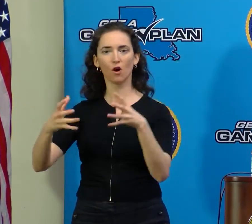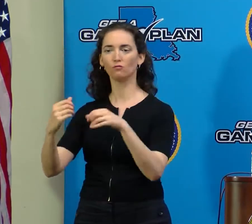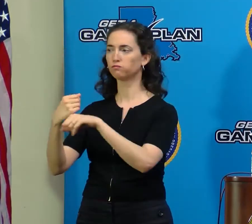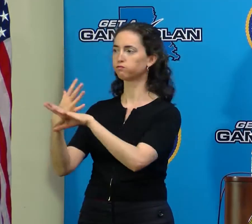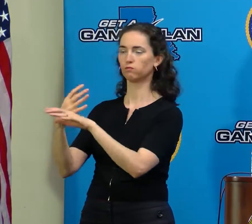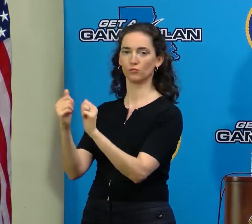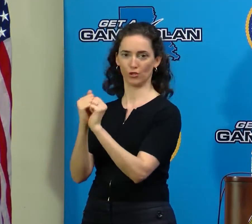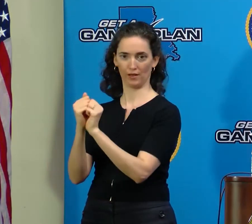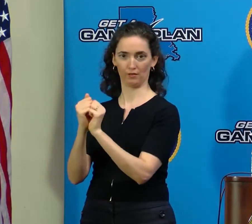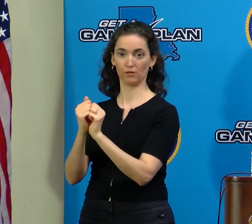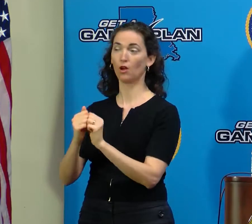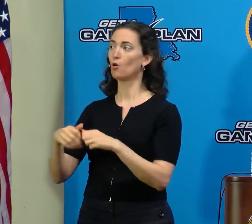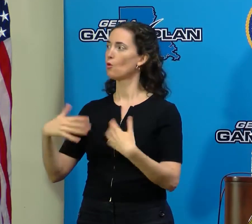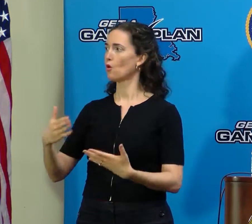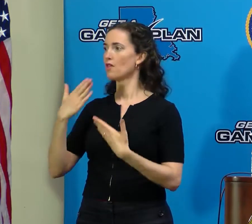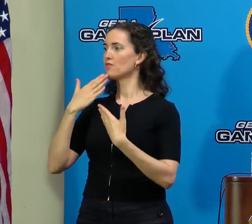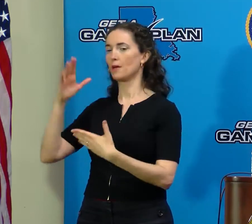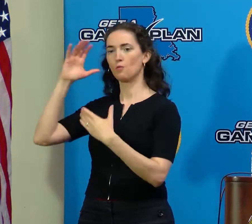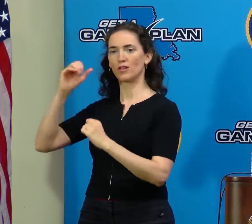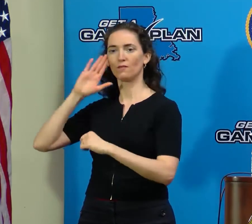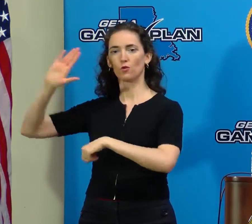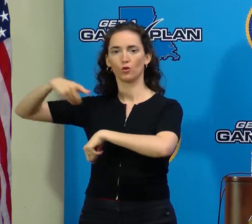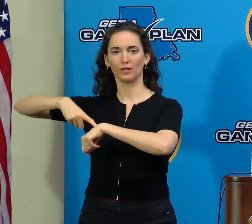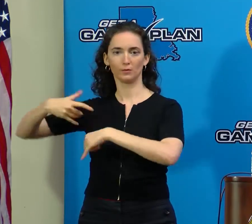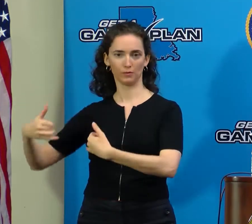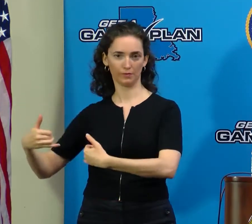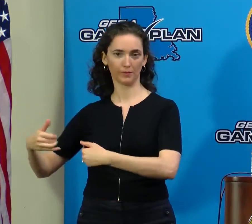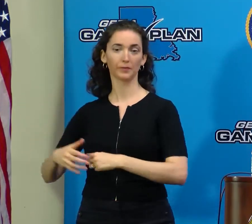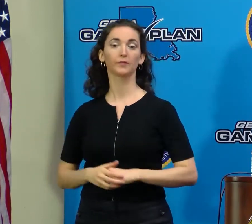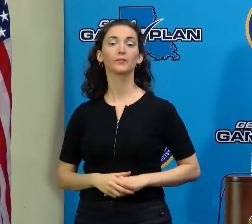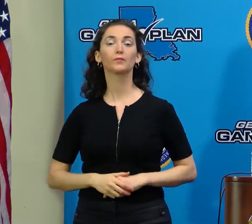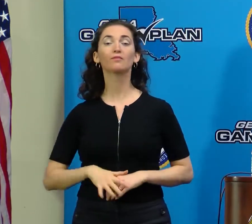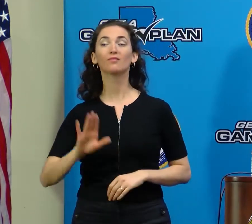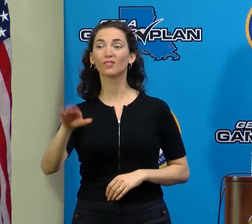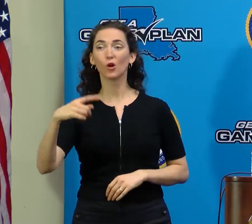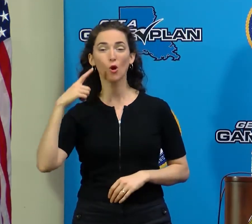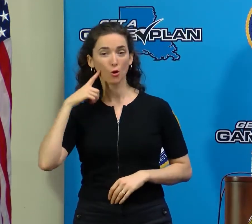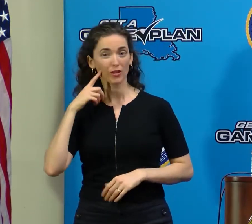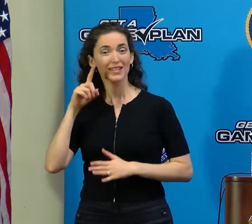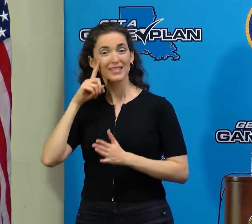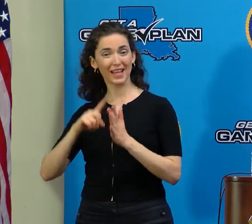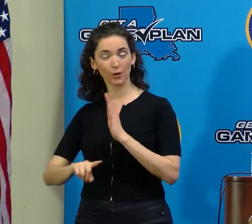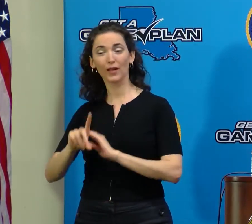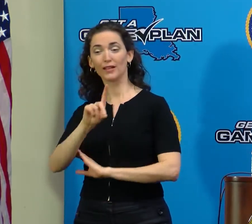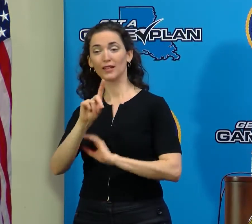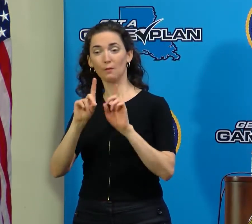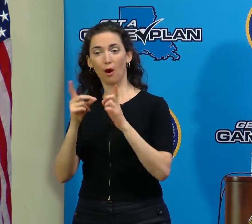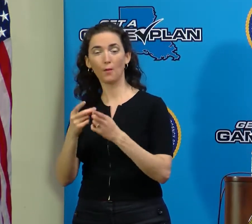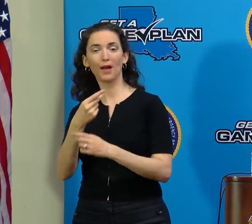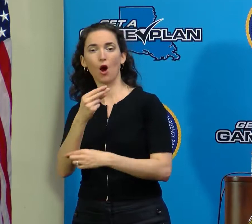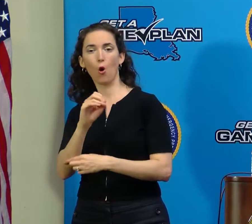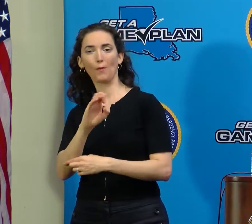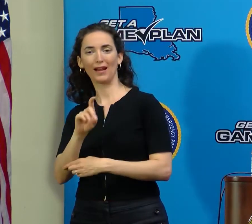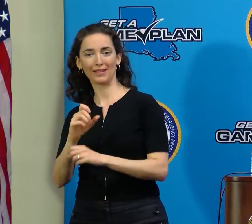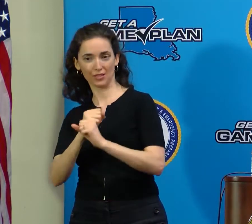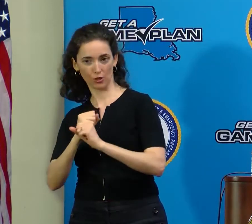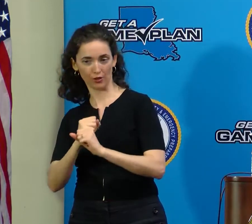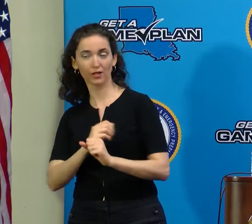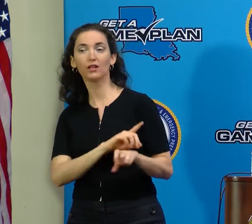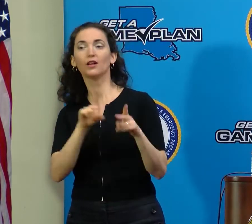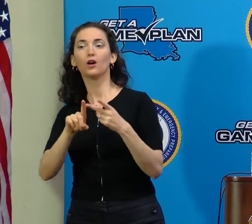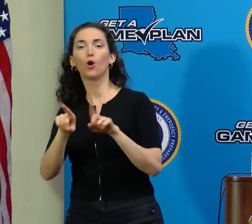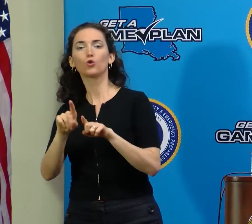appreciated the President's time today. As you may have heard, the Secretary of the Department of Homeland Security and the FEMA Administrator will be in Louisiana